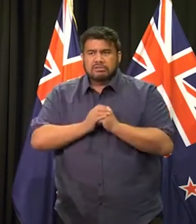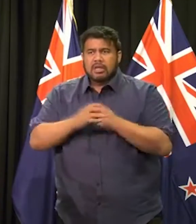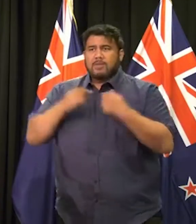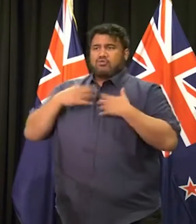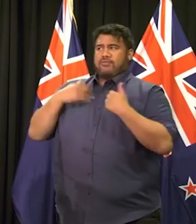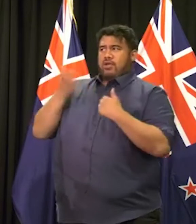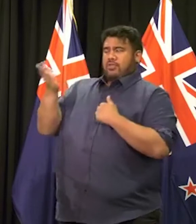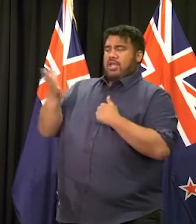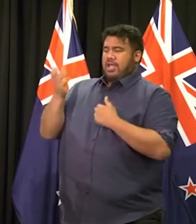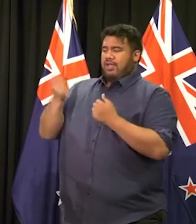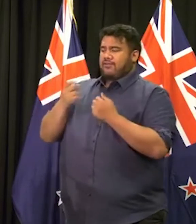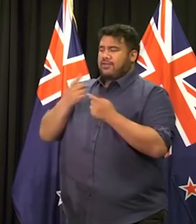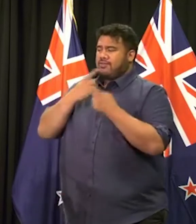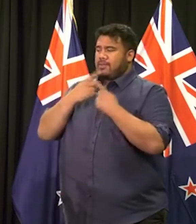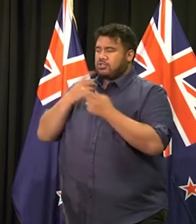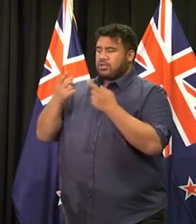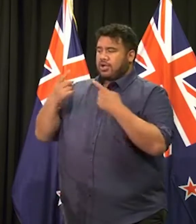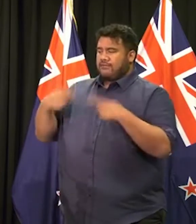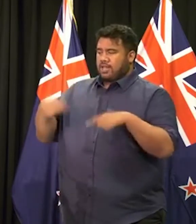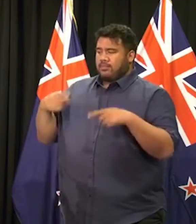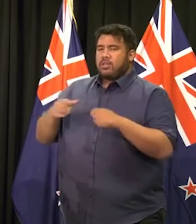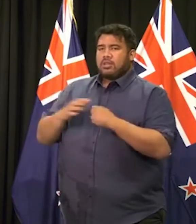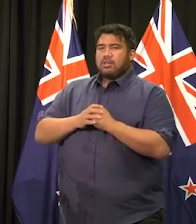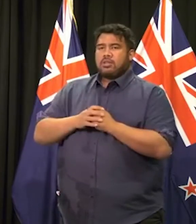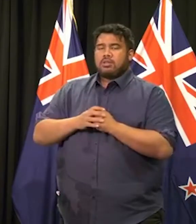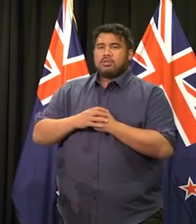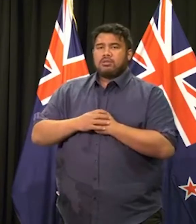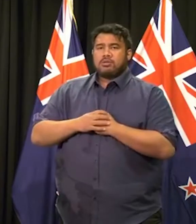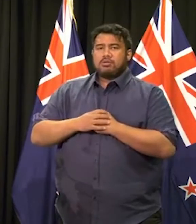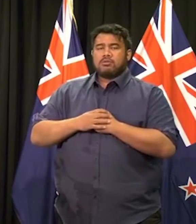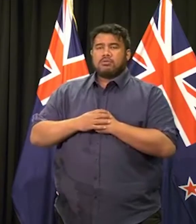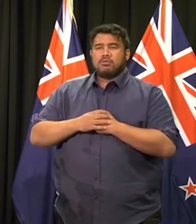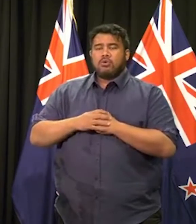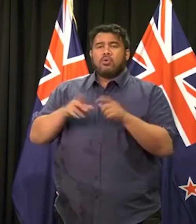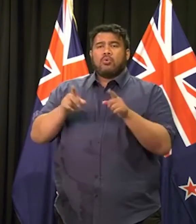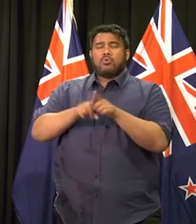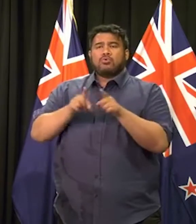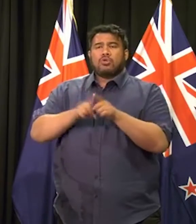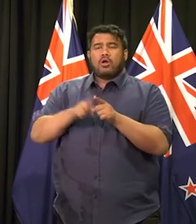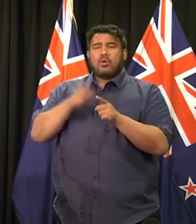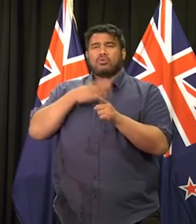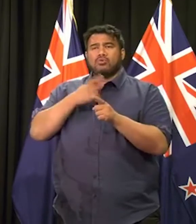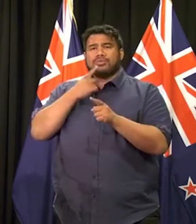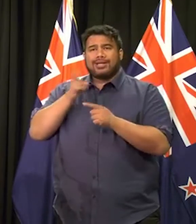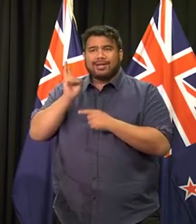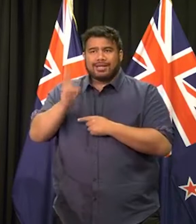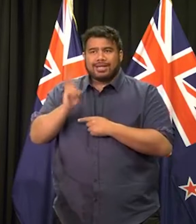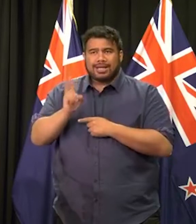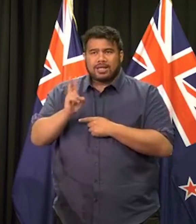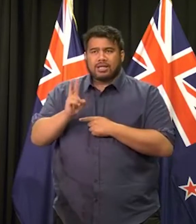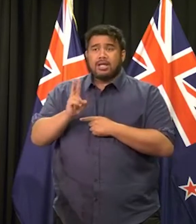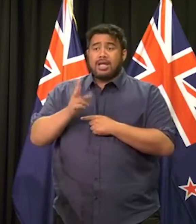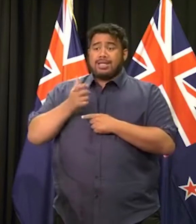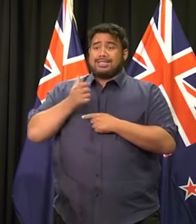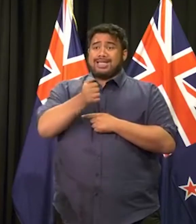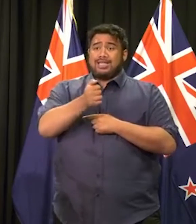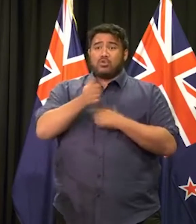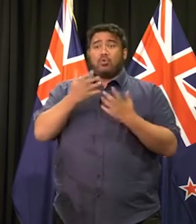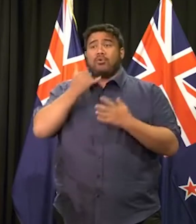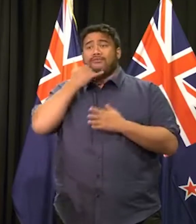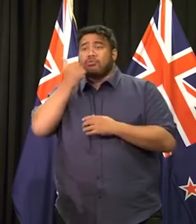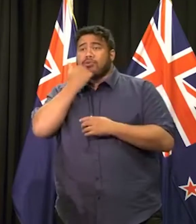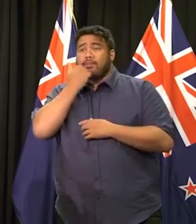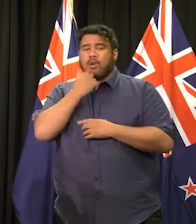My recollection is that it is available on their website. I again also reinforce that the 1737 number